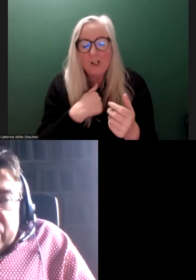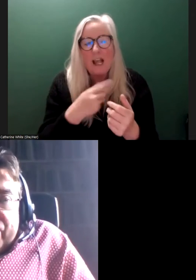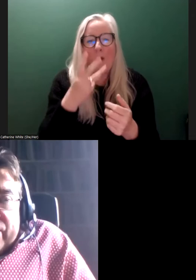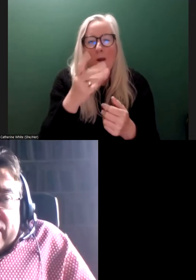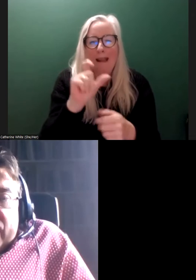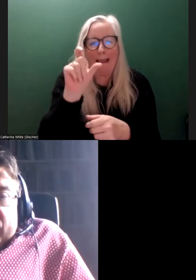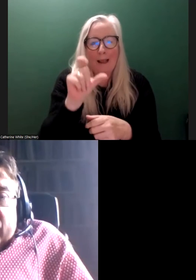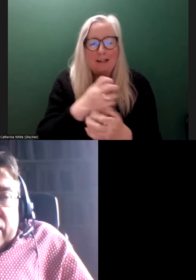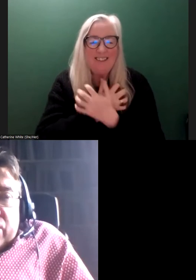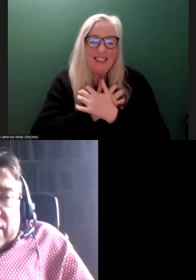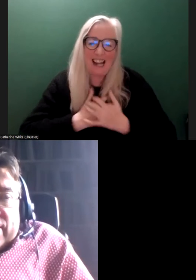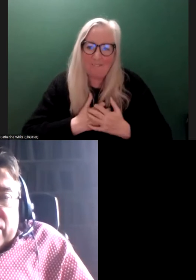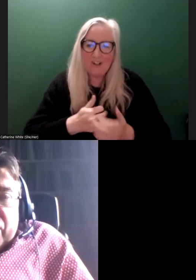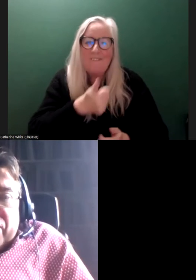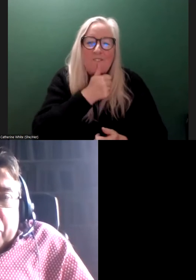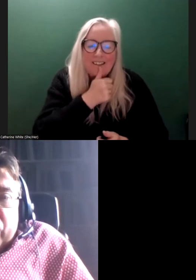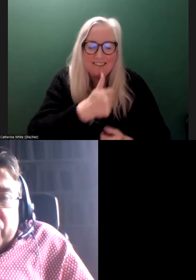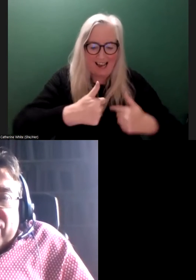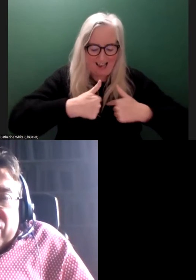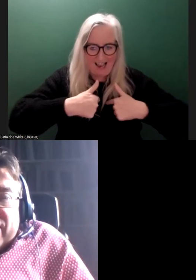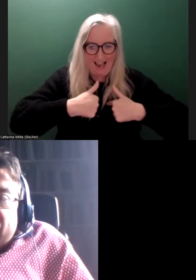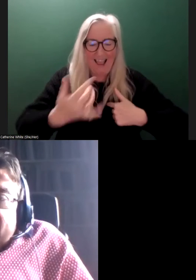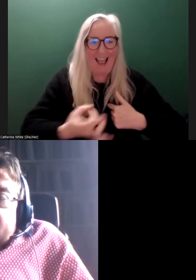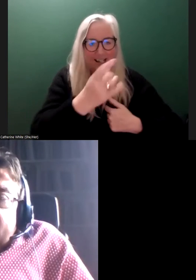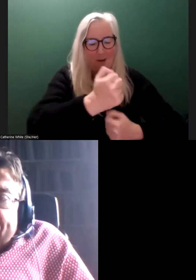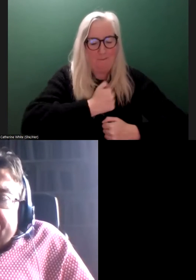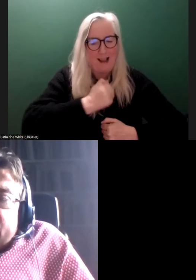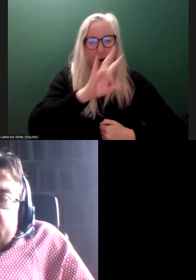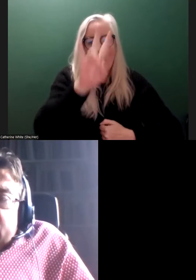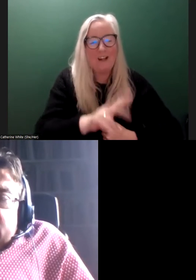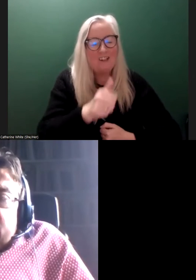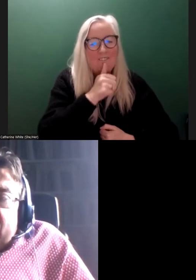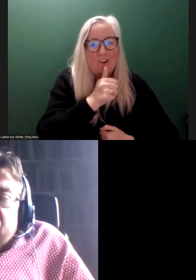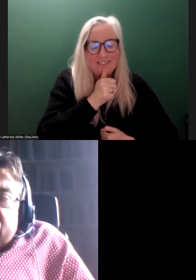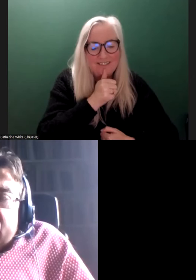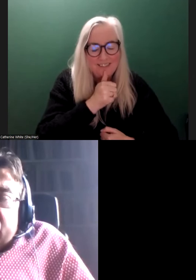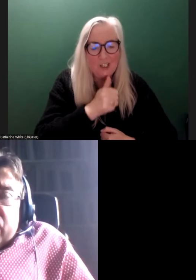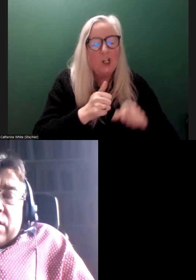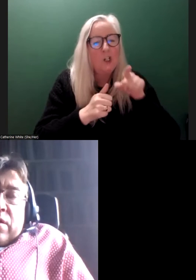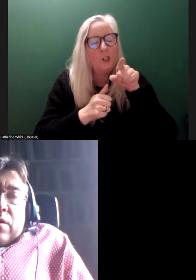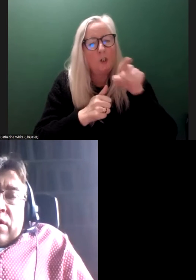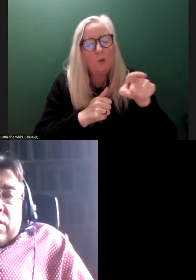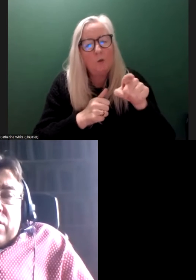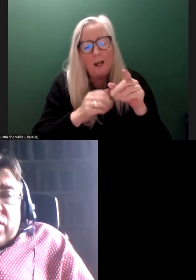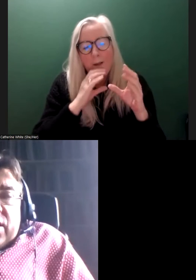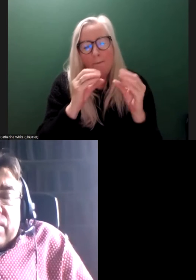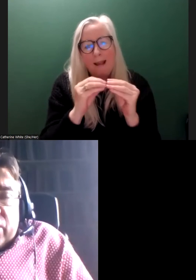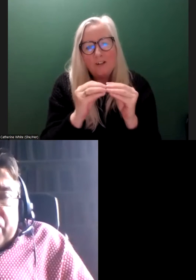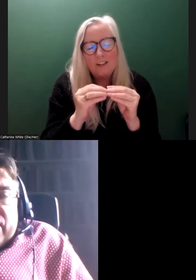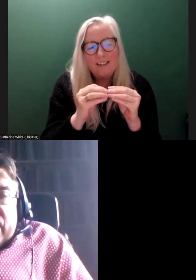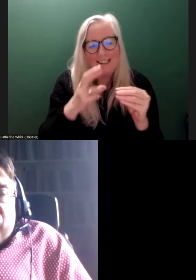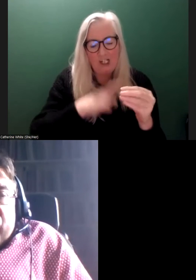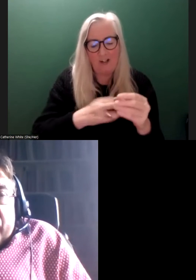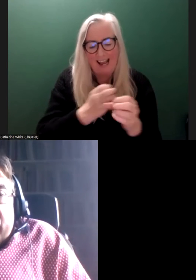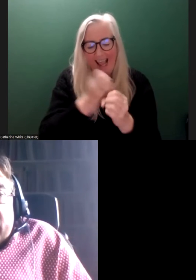selfish here first. And I'm going to ask you one of my own questions. You mentioned near the end of